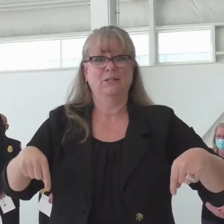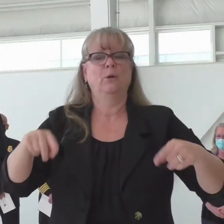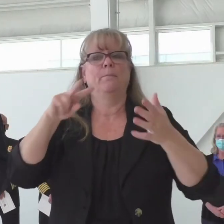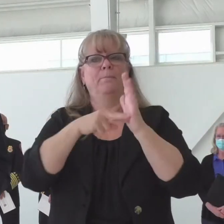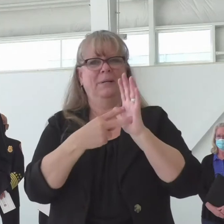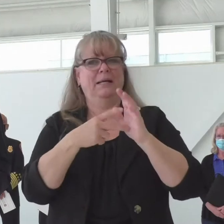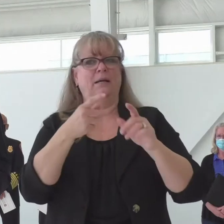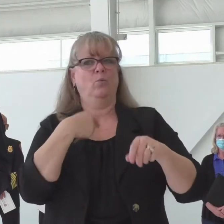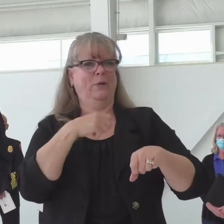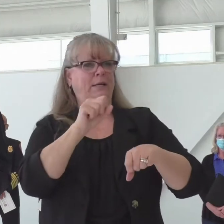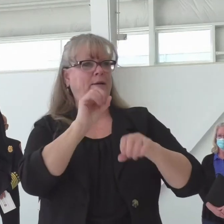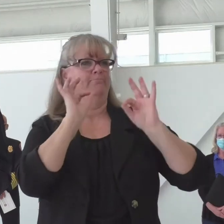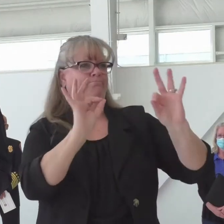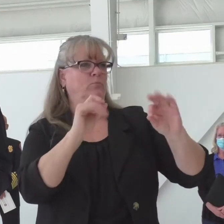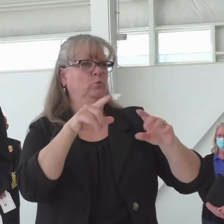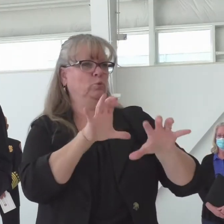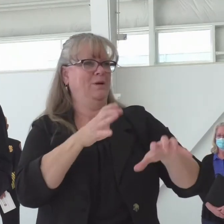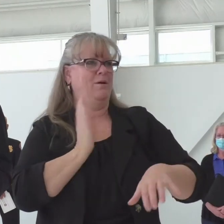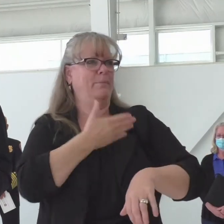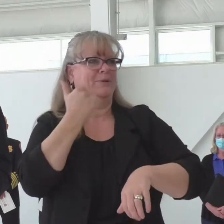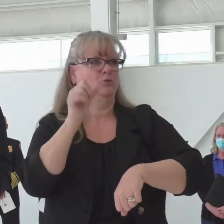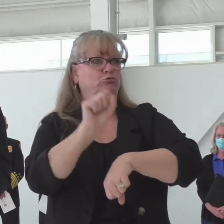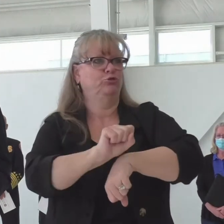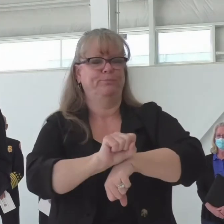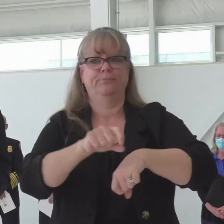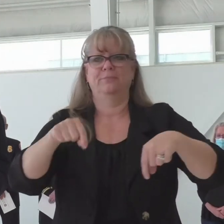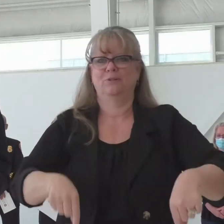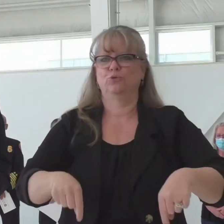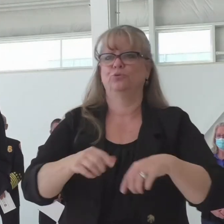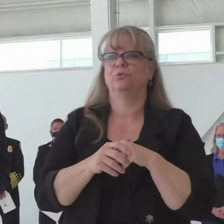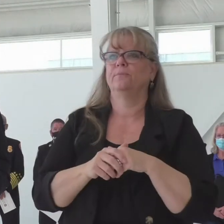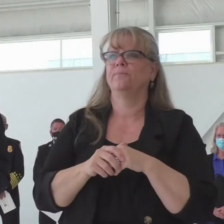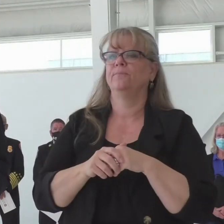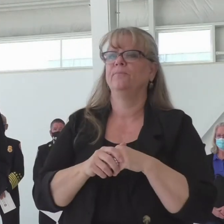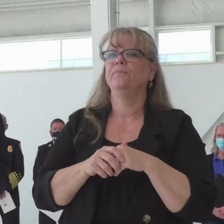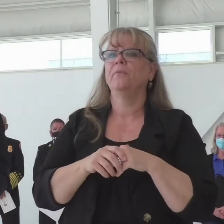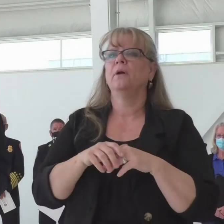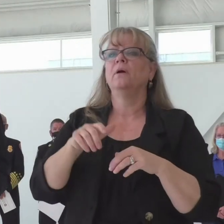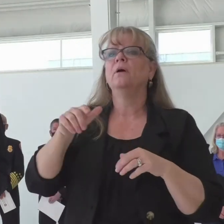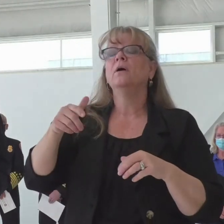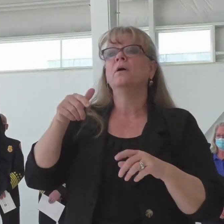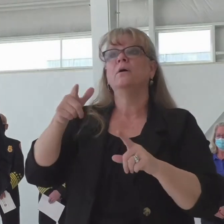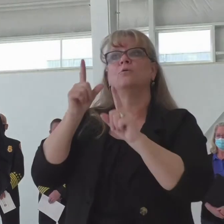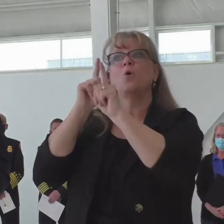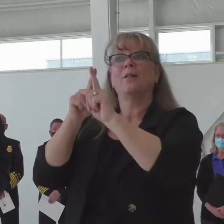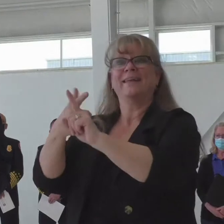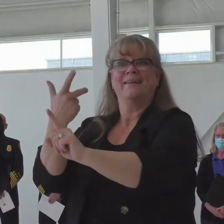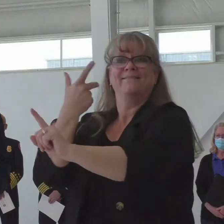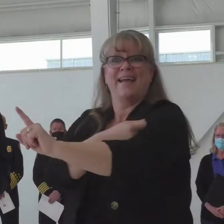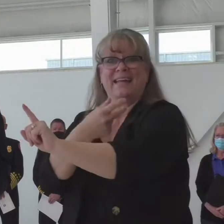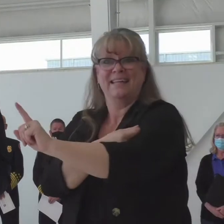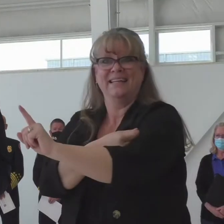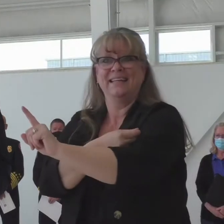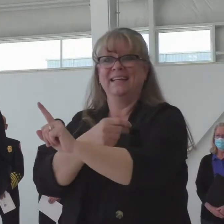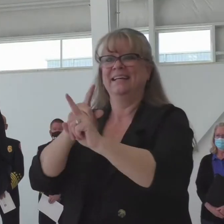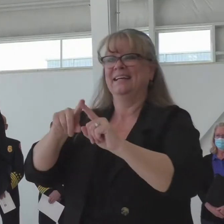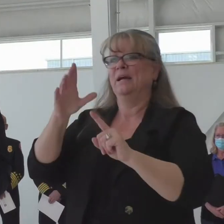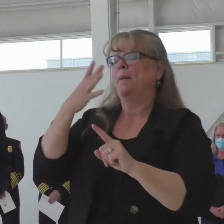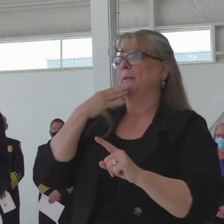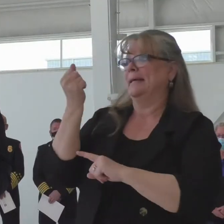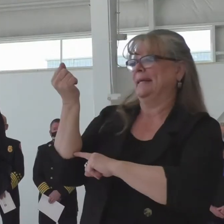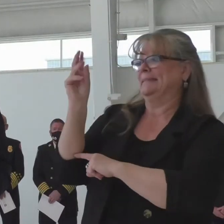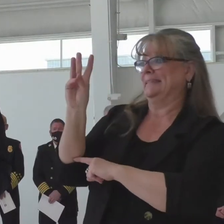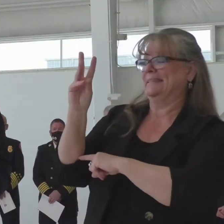Colorado. And as we work to vaccinate all Coloradans aged 16 and up and when approved, 12 to